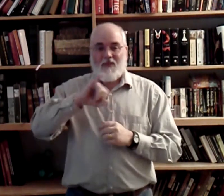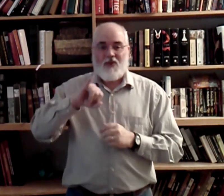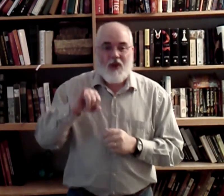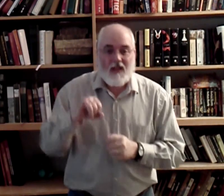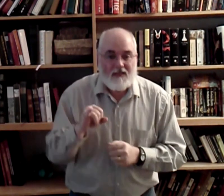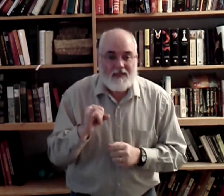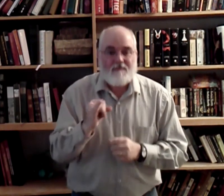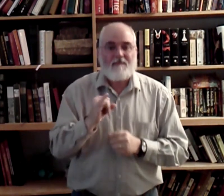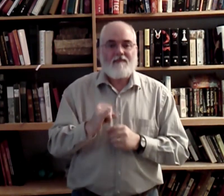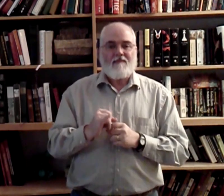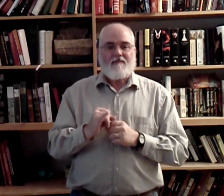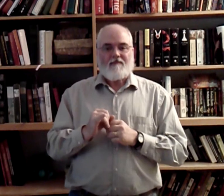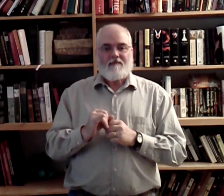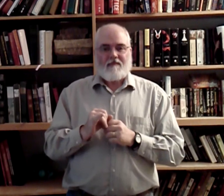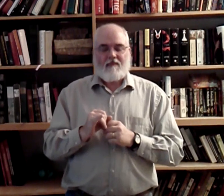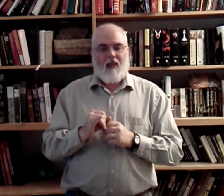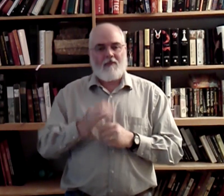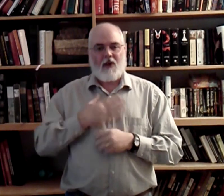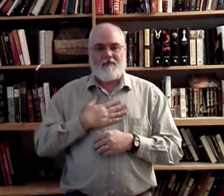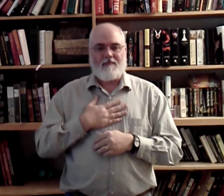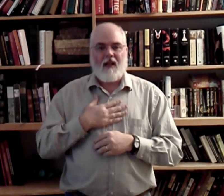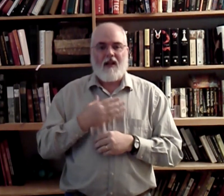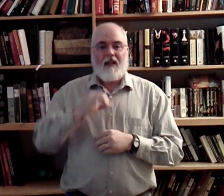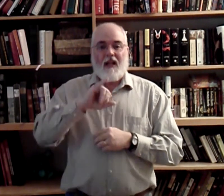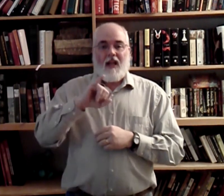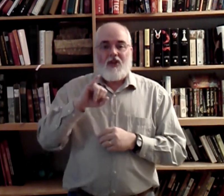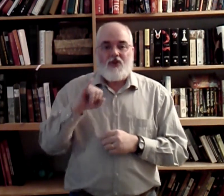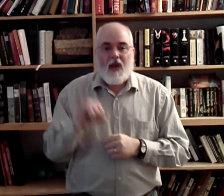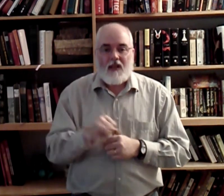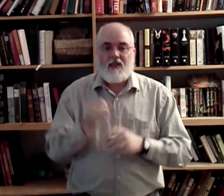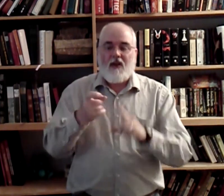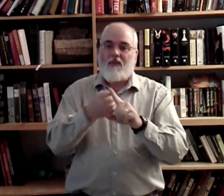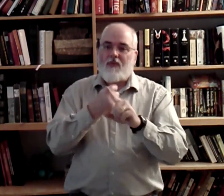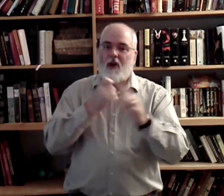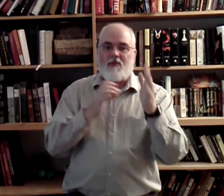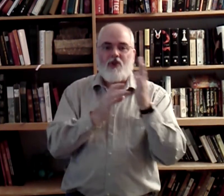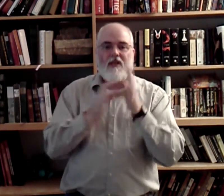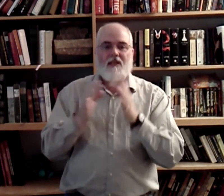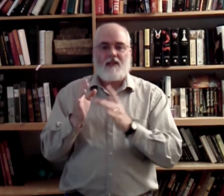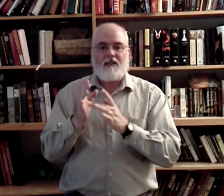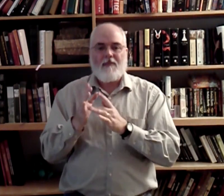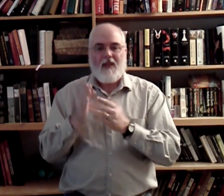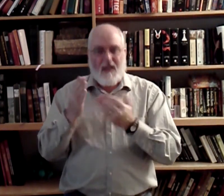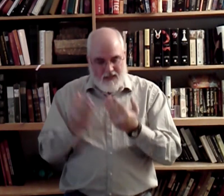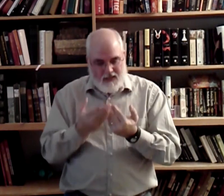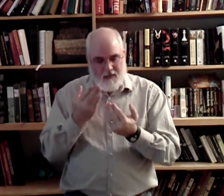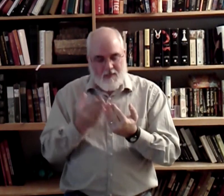Just. I'm sorry. Just. From. Jesus. Simply.